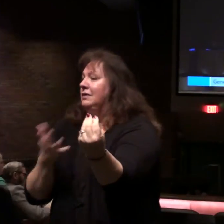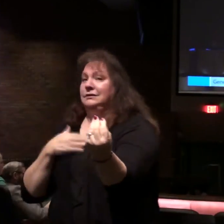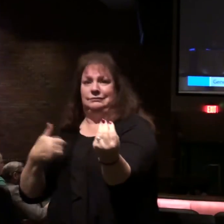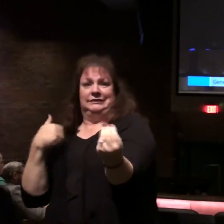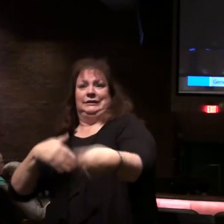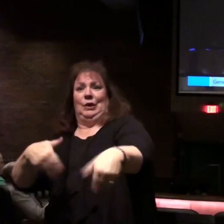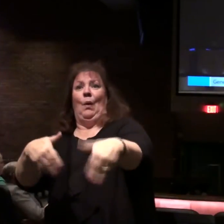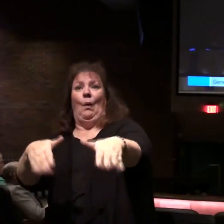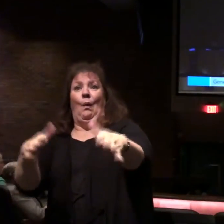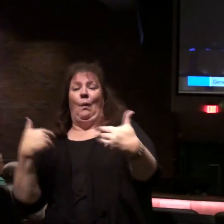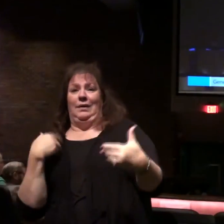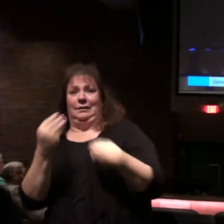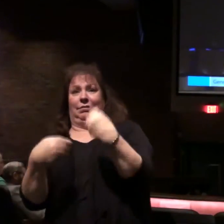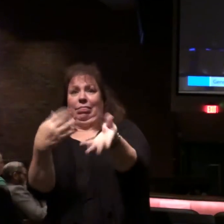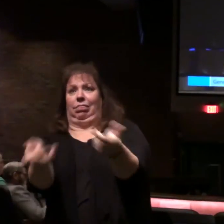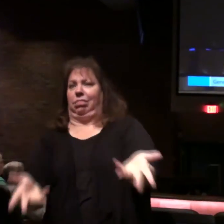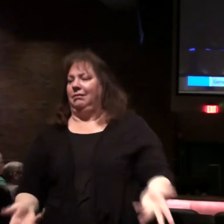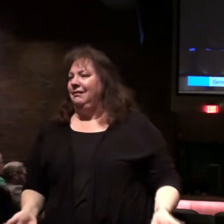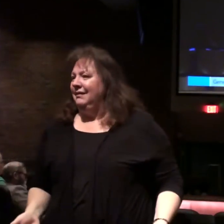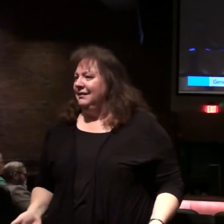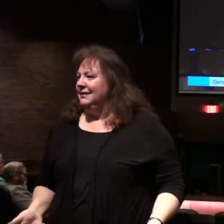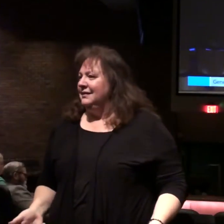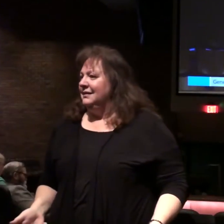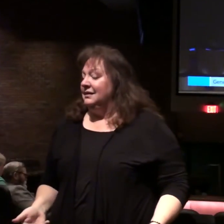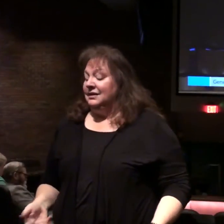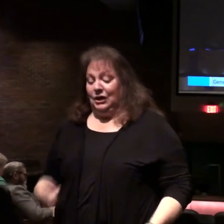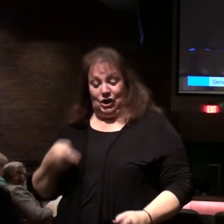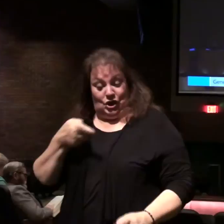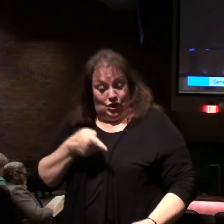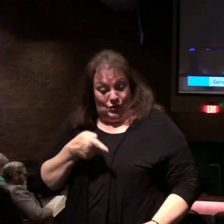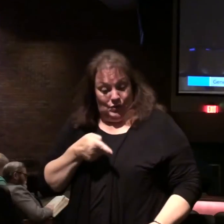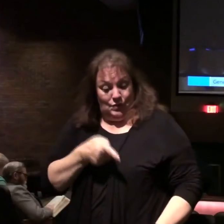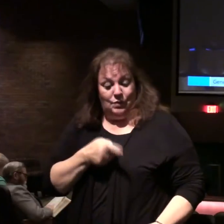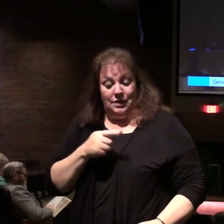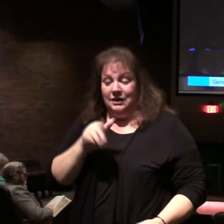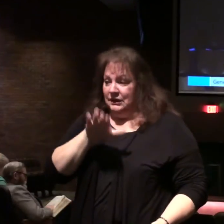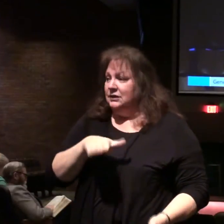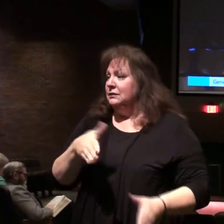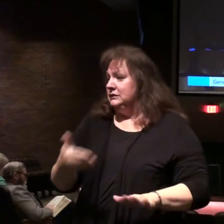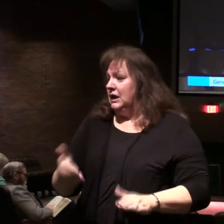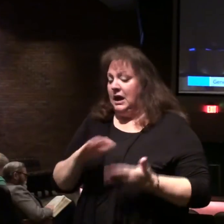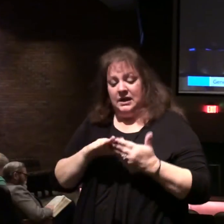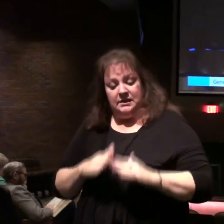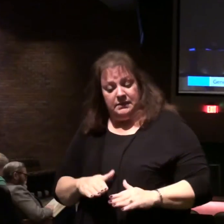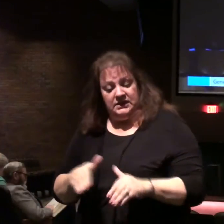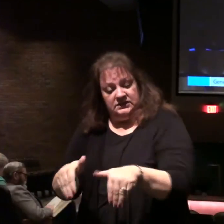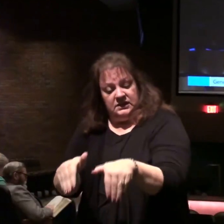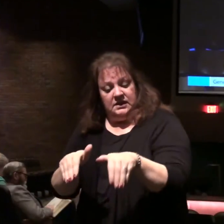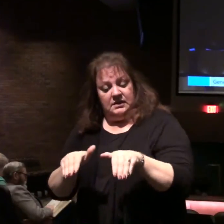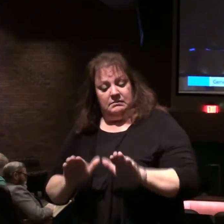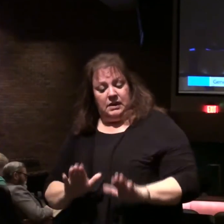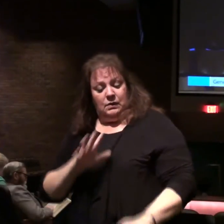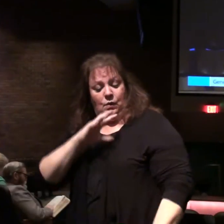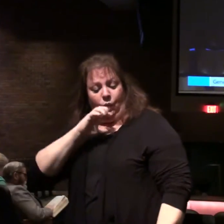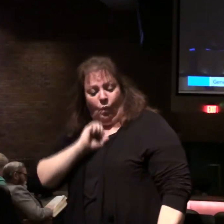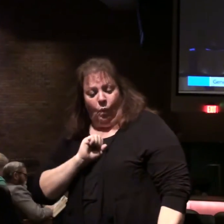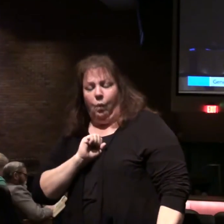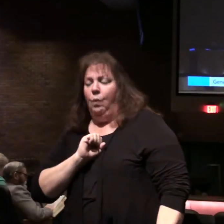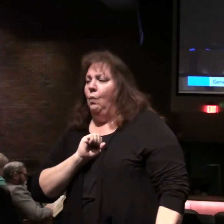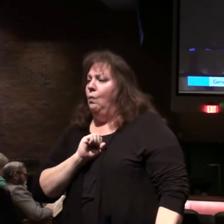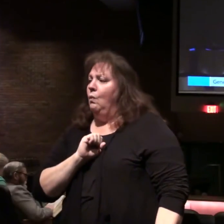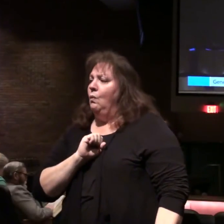just to get rid of them. As for you, you shall go to your fathers in peace. Be buried in a good old age.